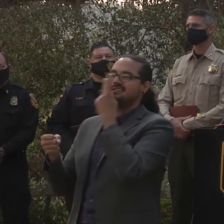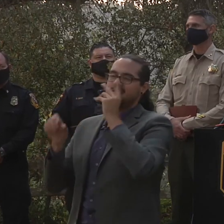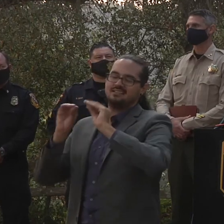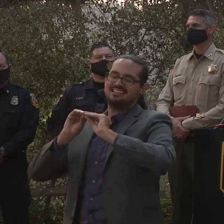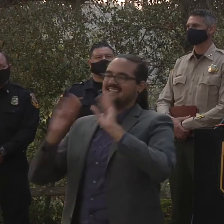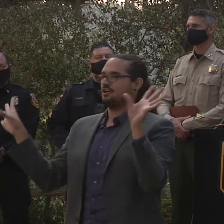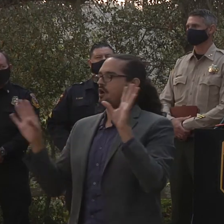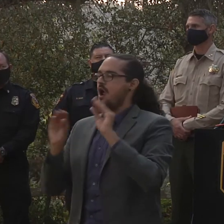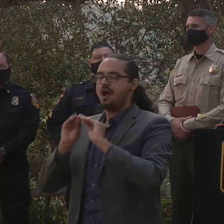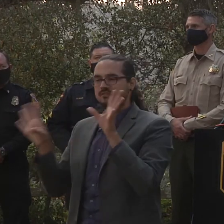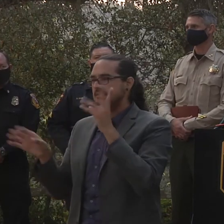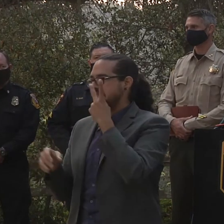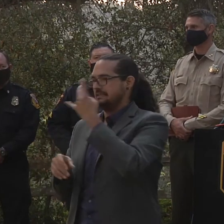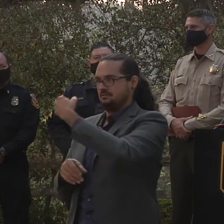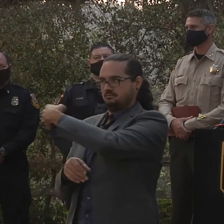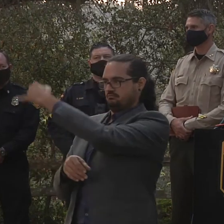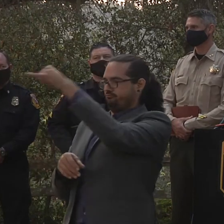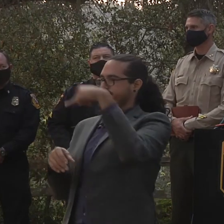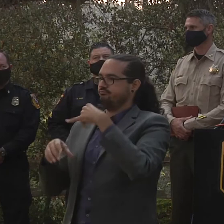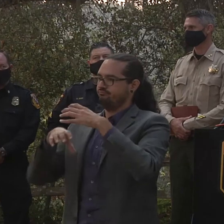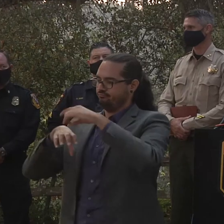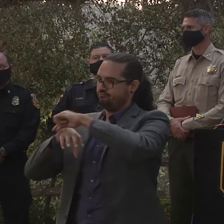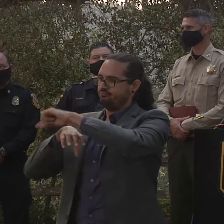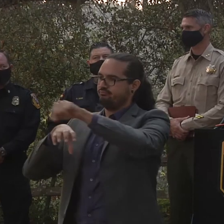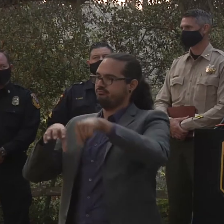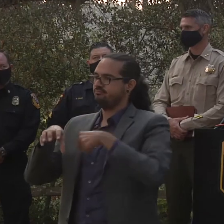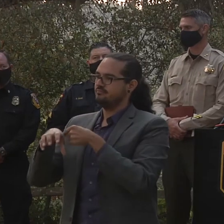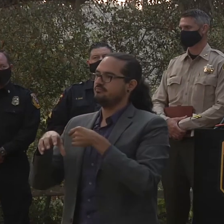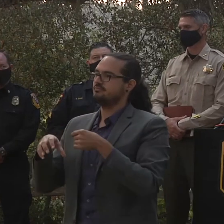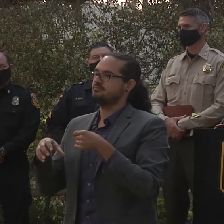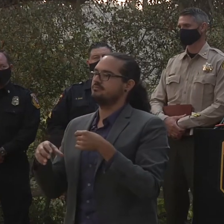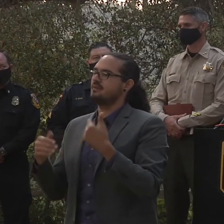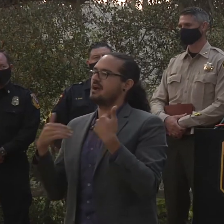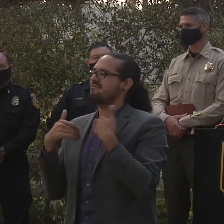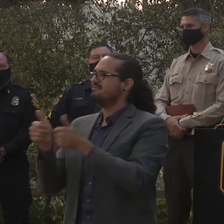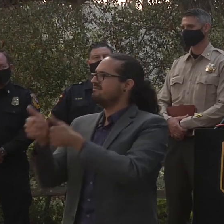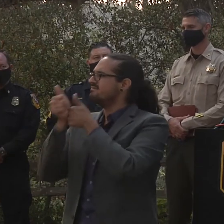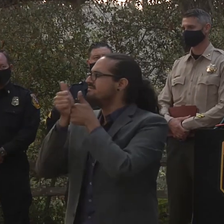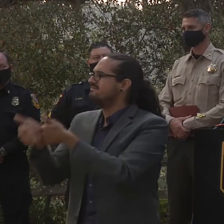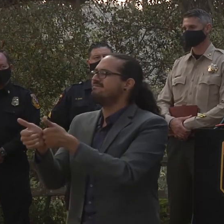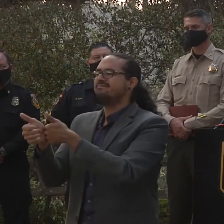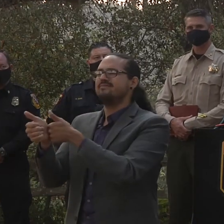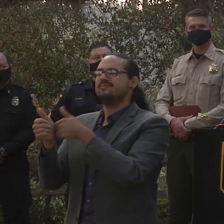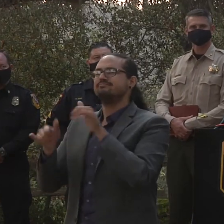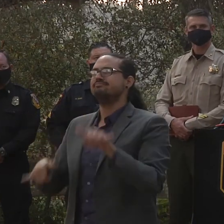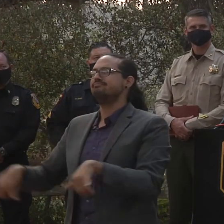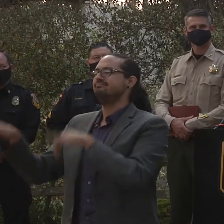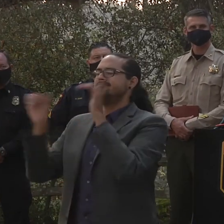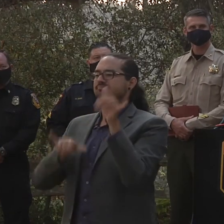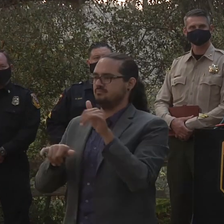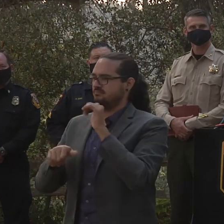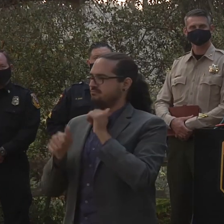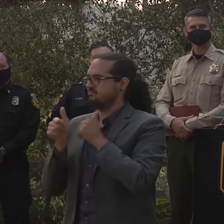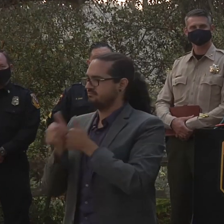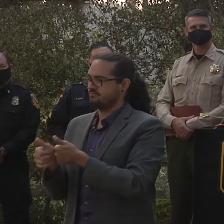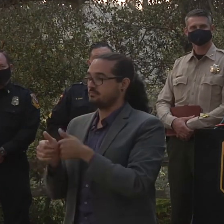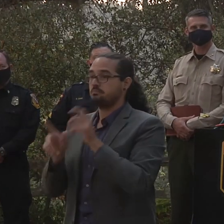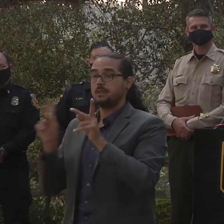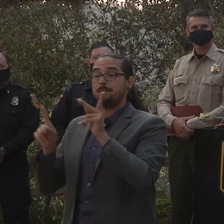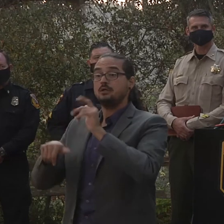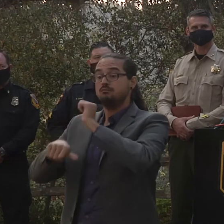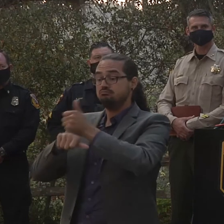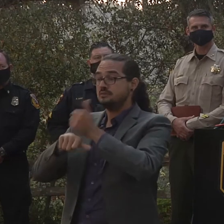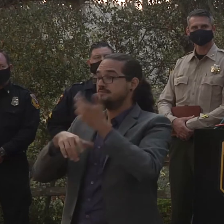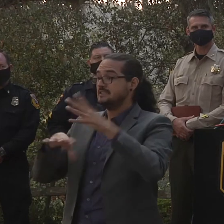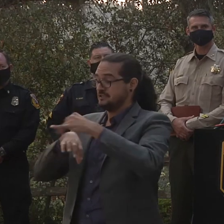uh and this is a textbook case of where folks that did their defensible space those homes are standing today and and uh and